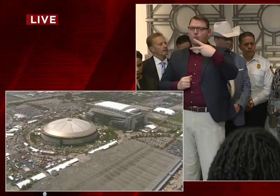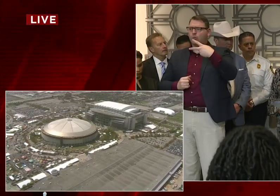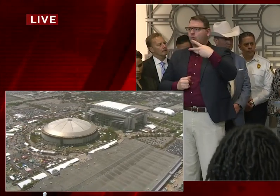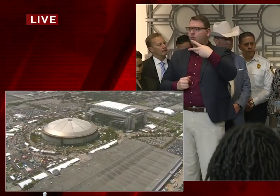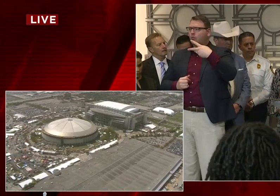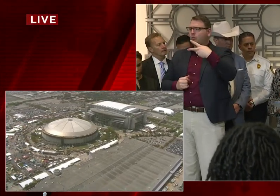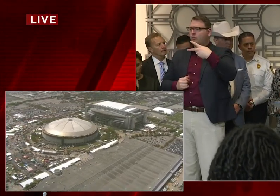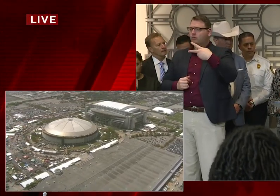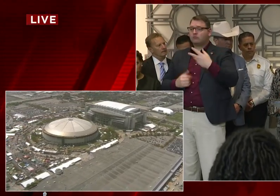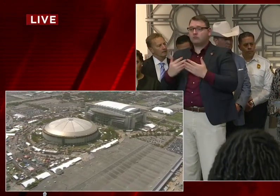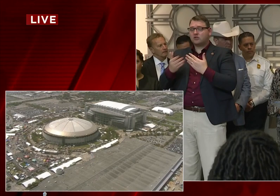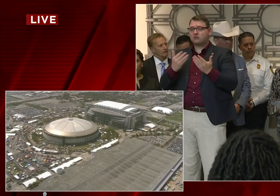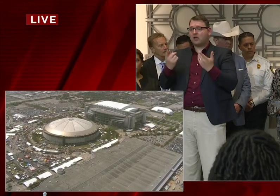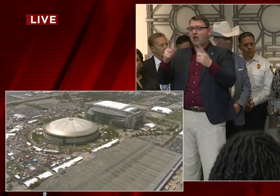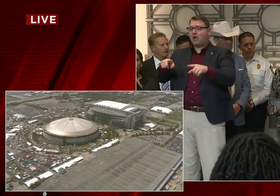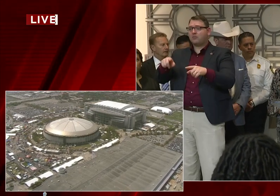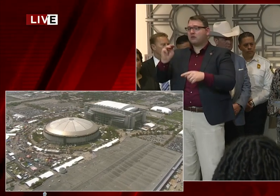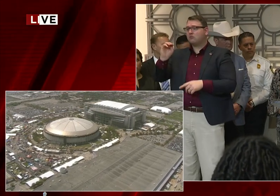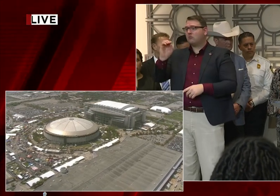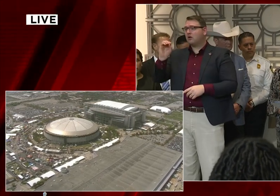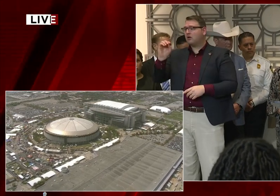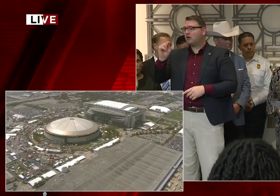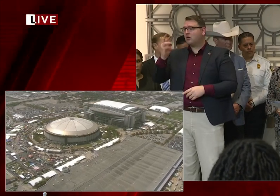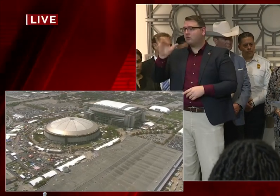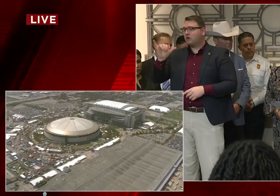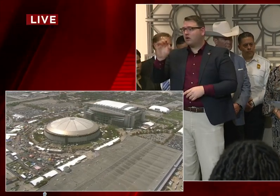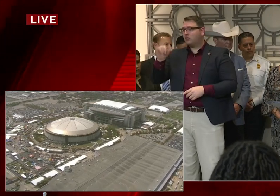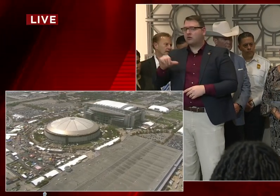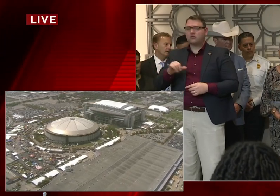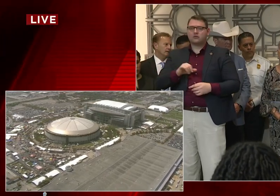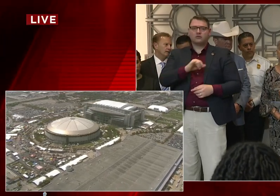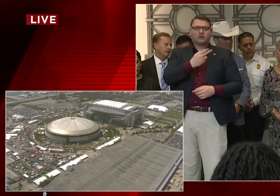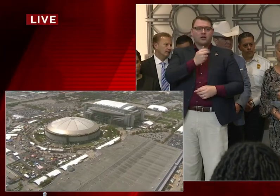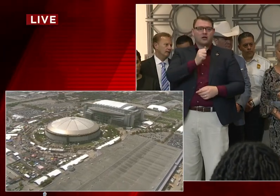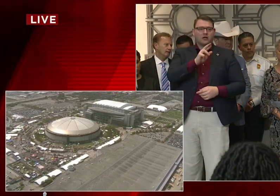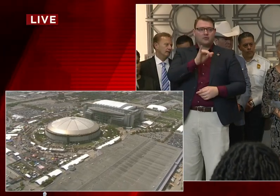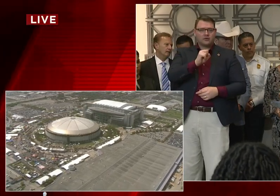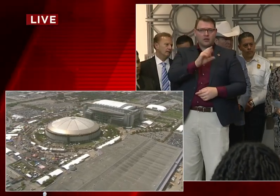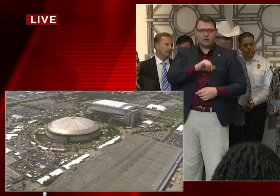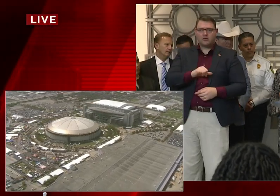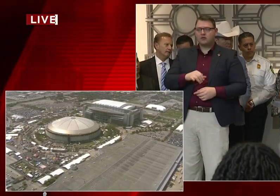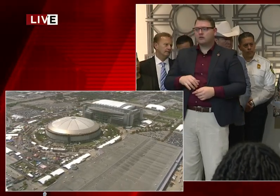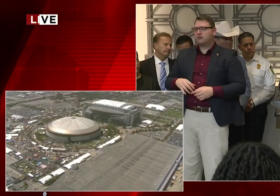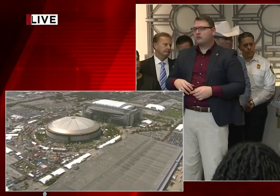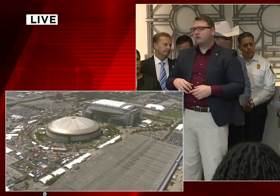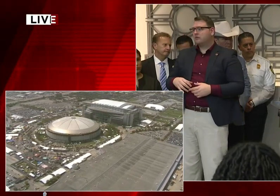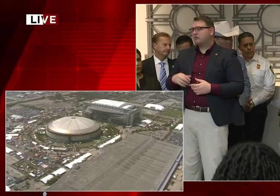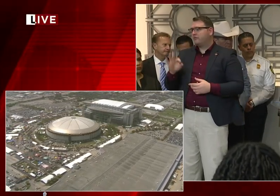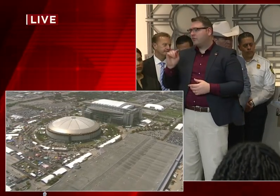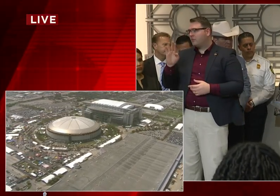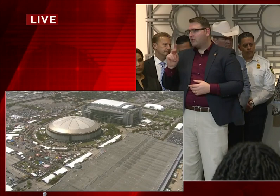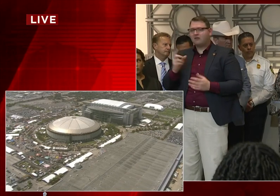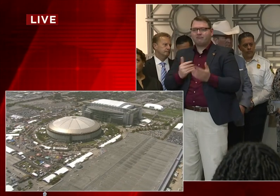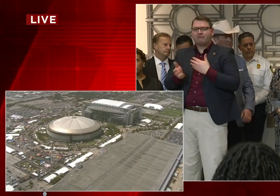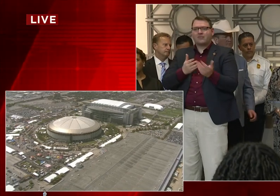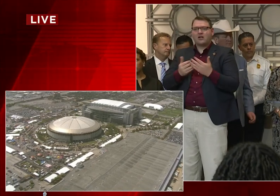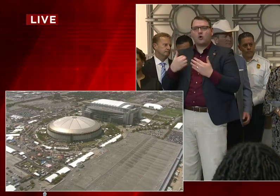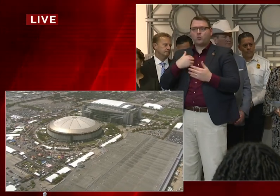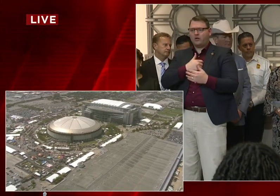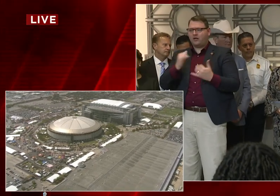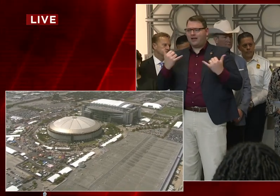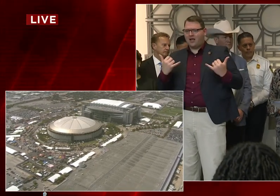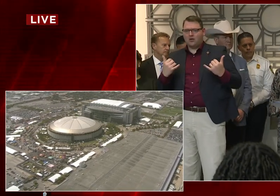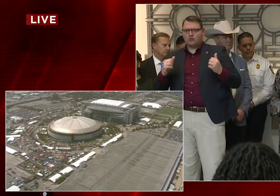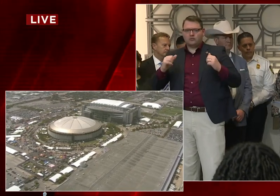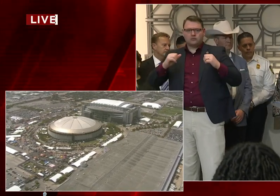or Montgomery County, we're taking steps to contain and mitigate. Okay? And so that's what we're doing.